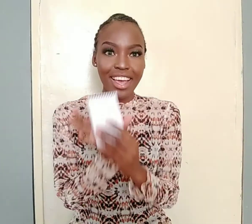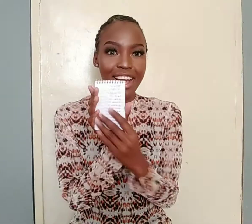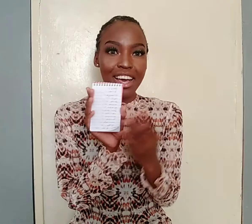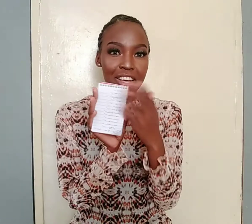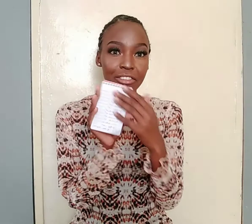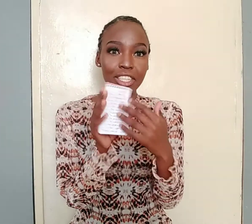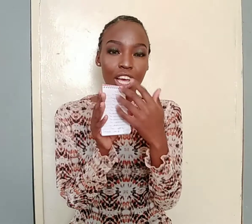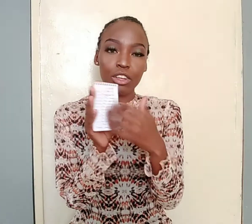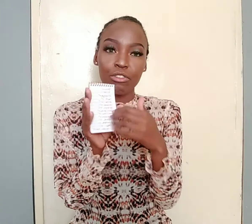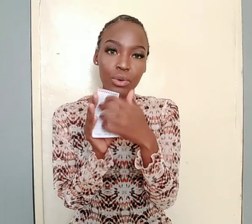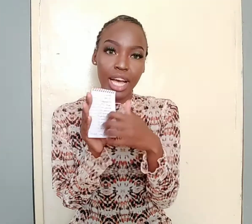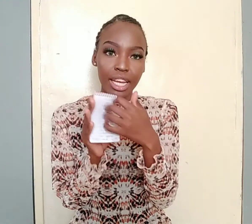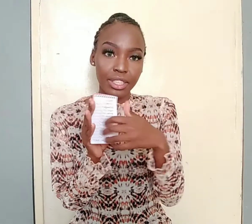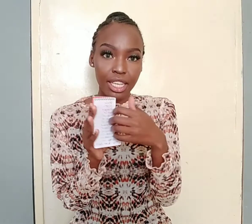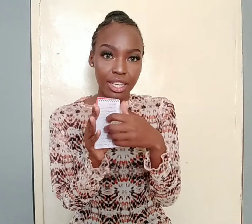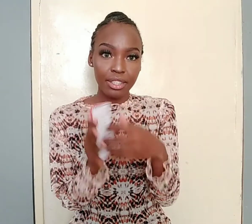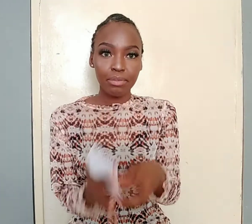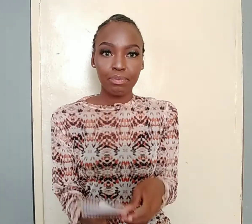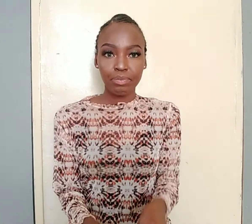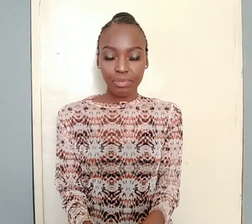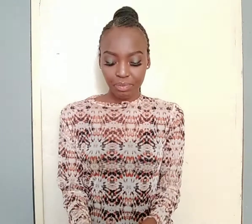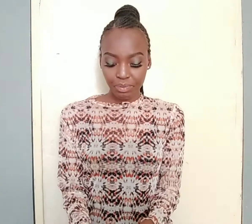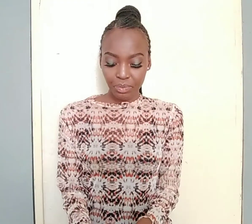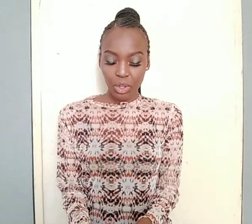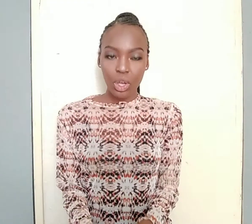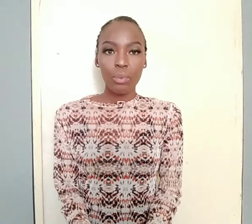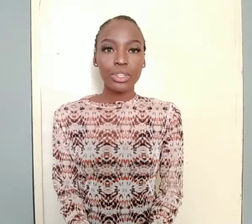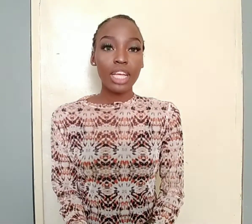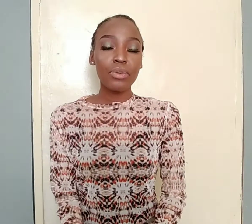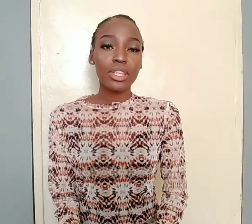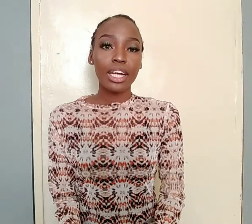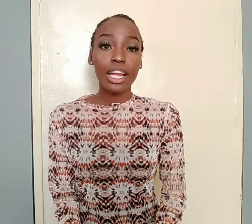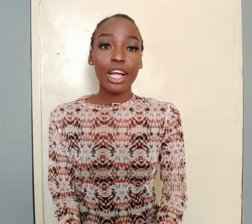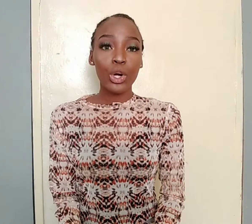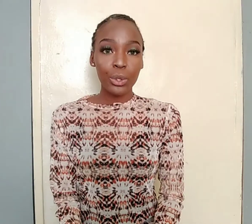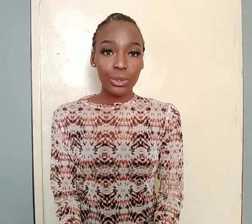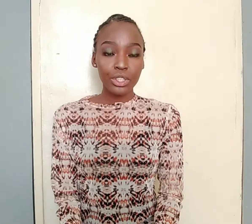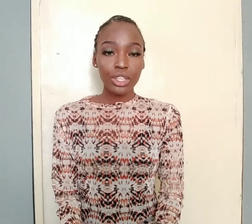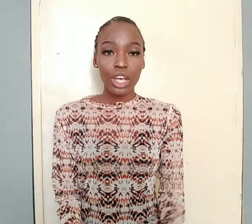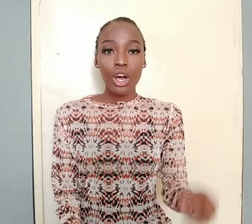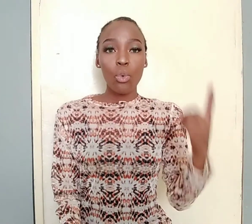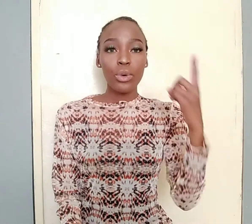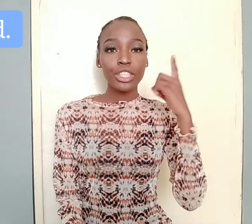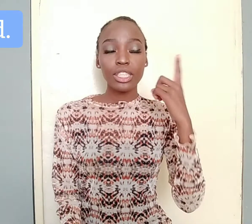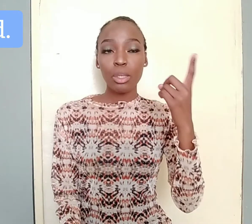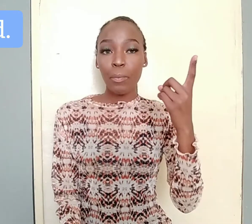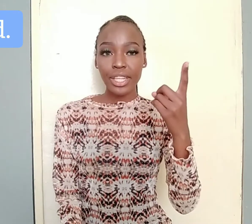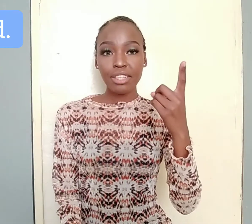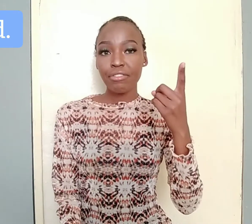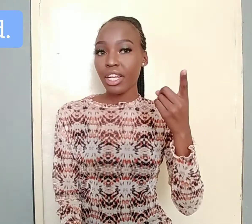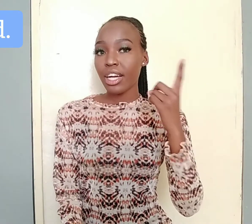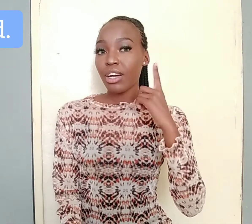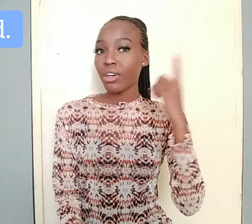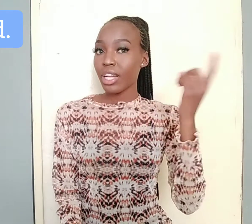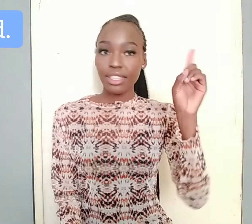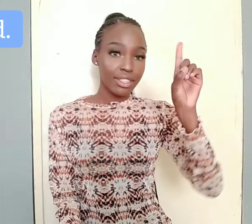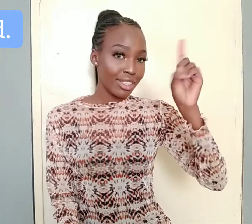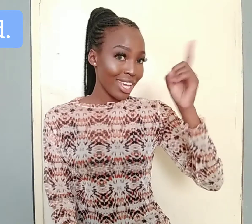I've turned down a few colors here. We'll start with the color gold, which is the pointed finger or letter D.